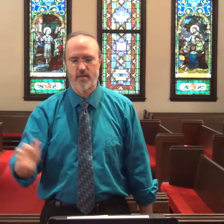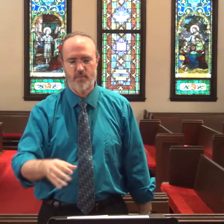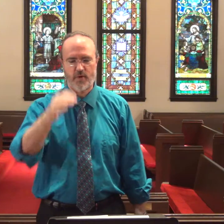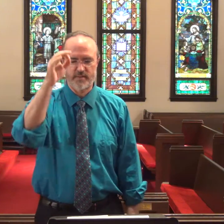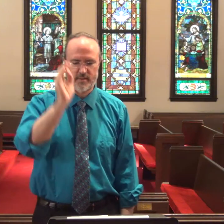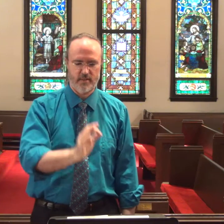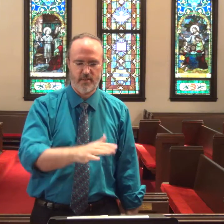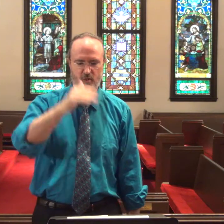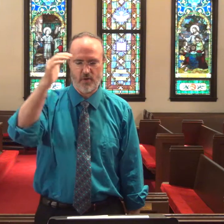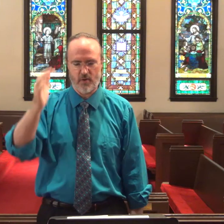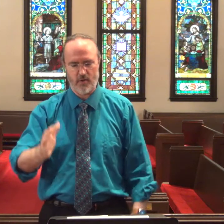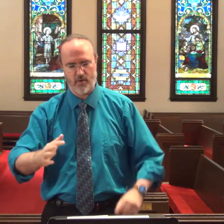Alleluia! the Lord!